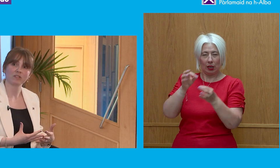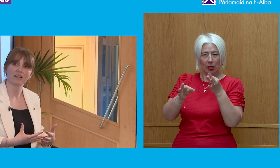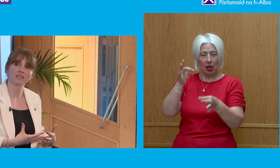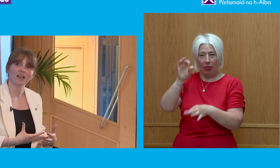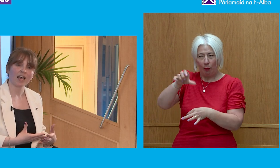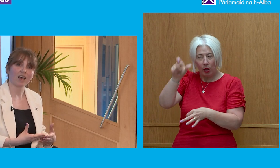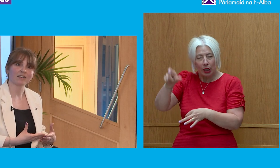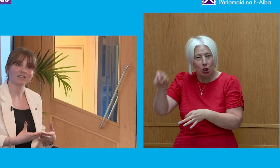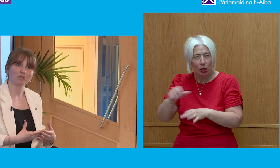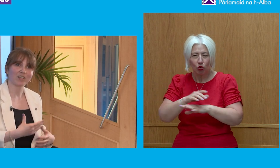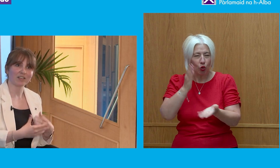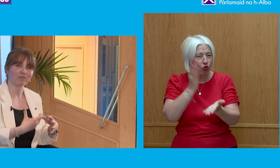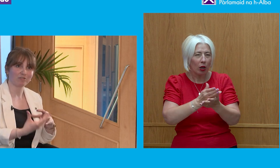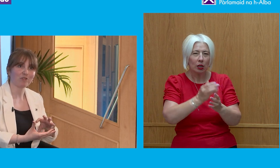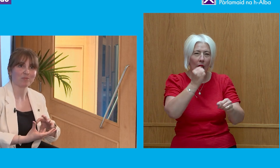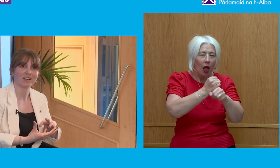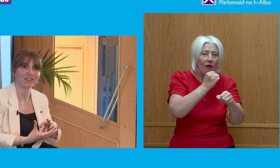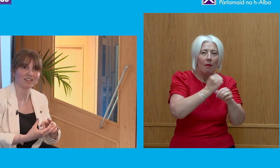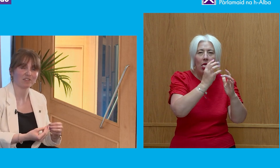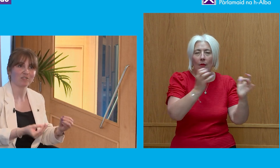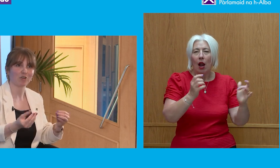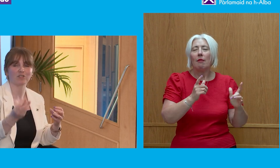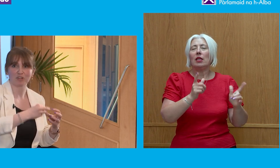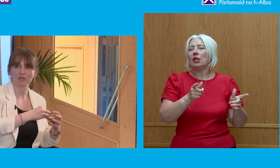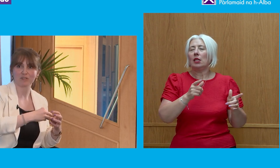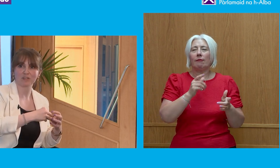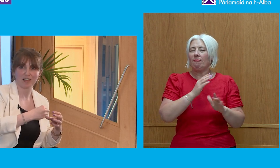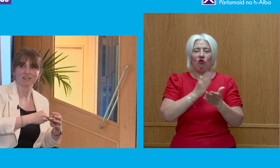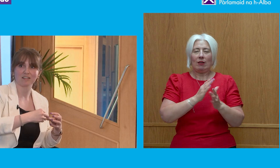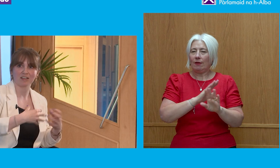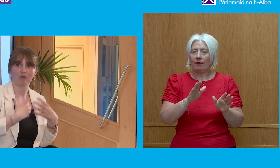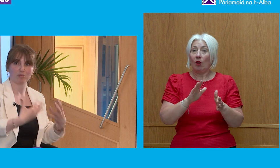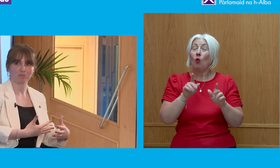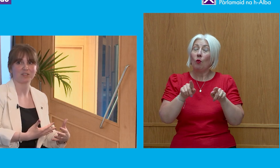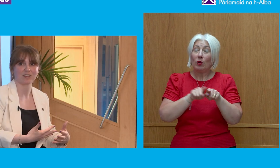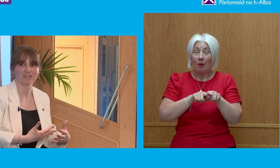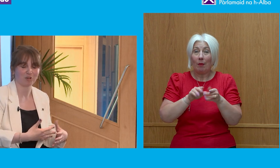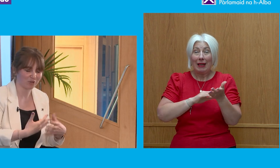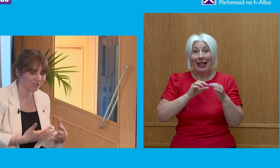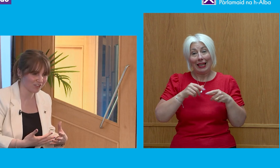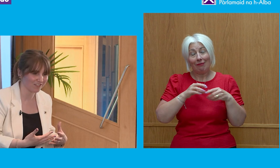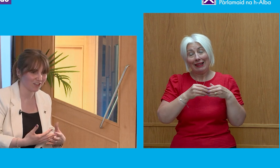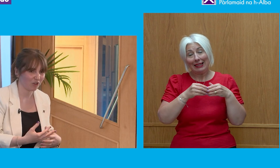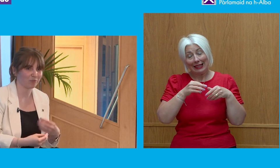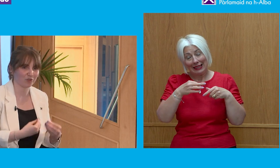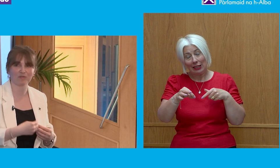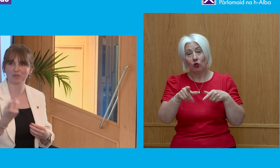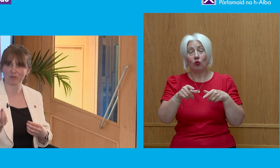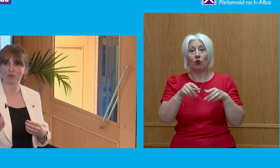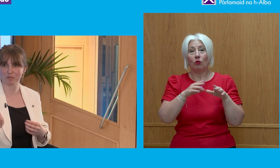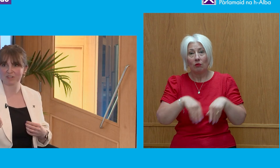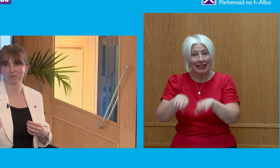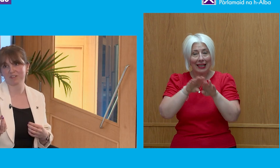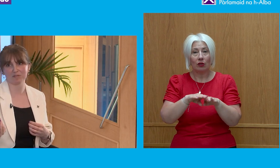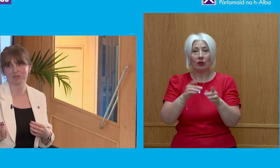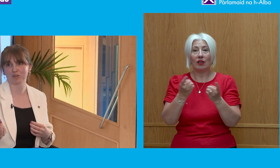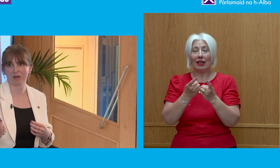institutions less. And we can infer from that, that that also includes standards and how politicians observe those